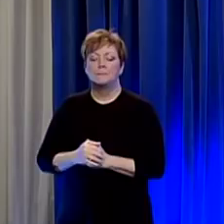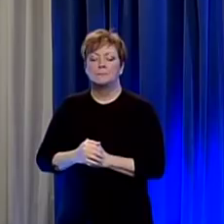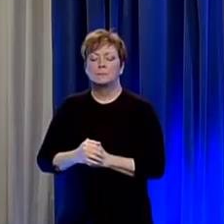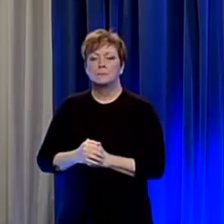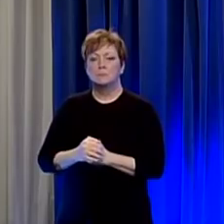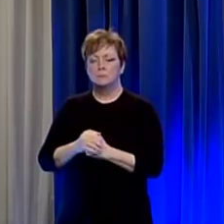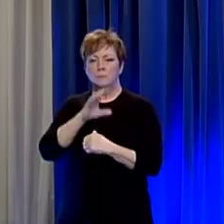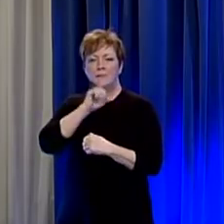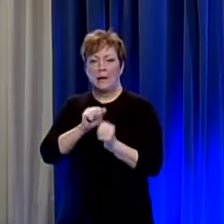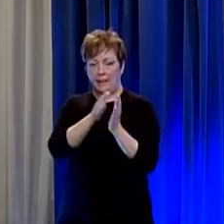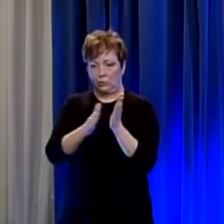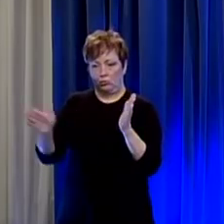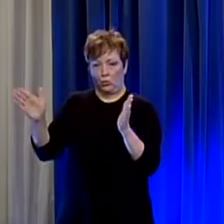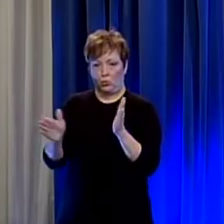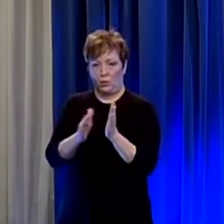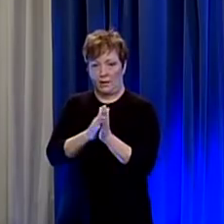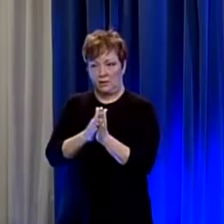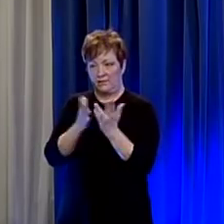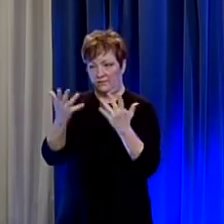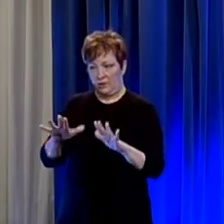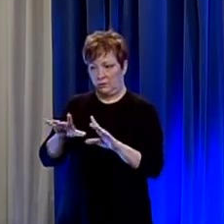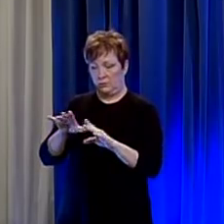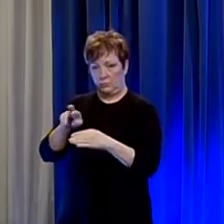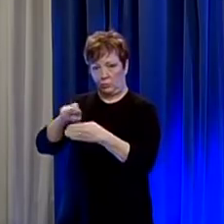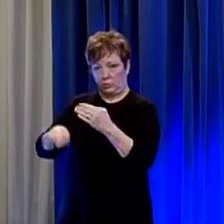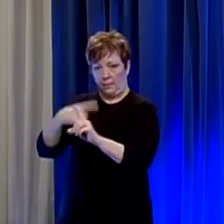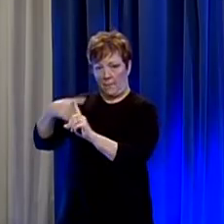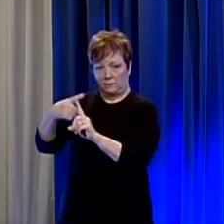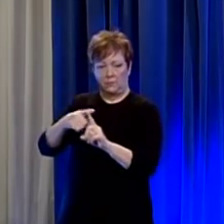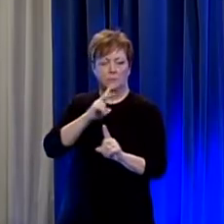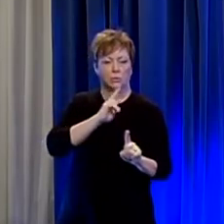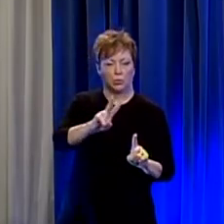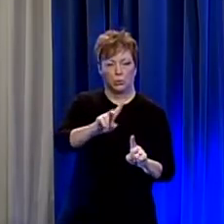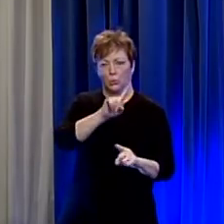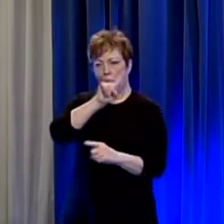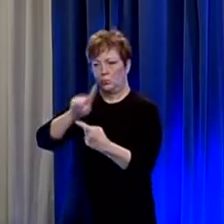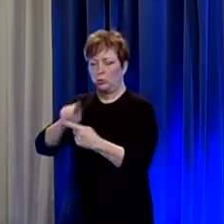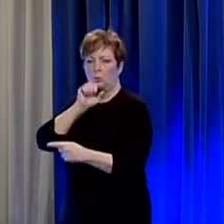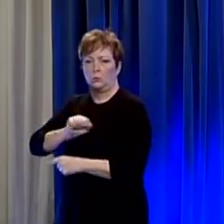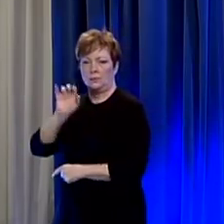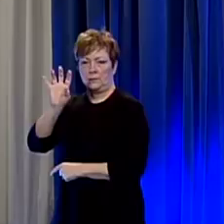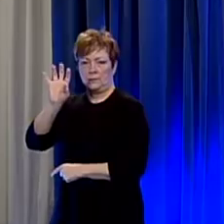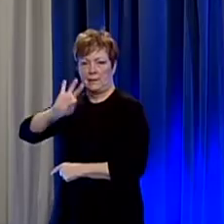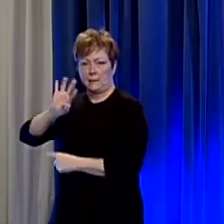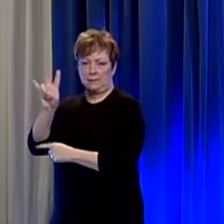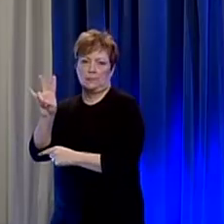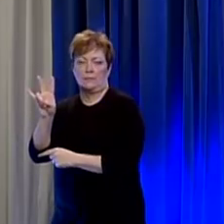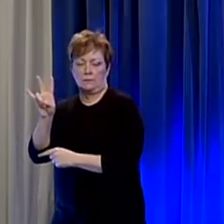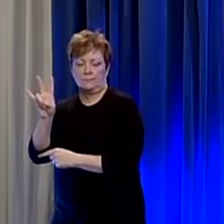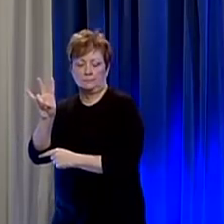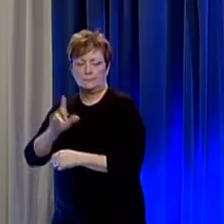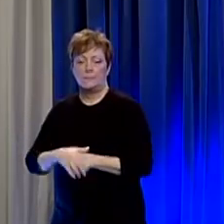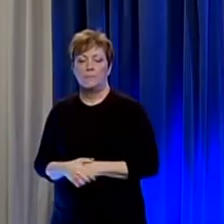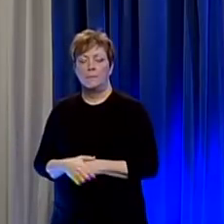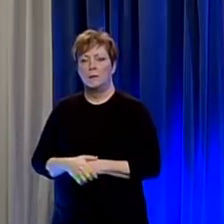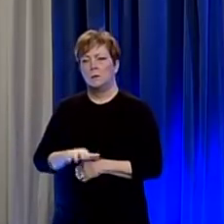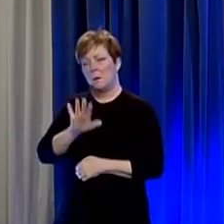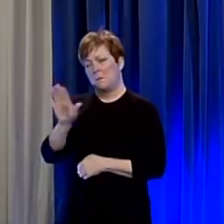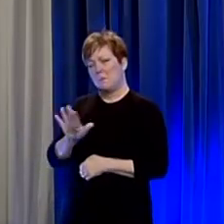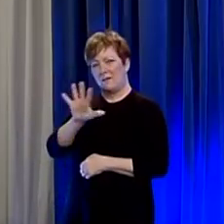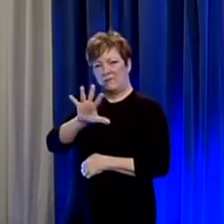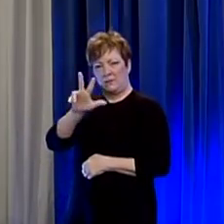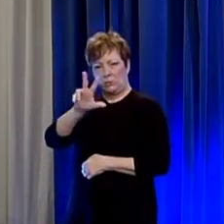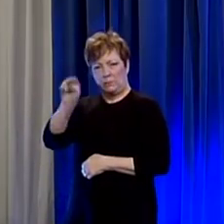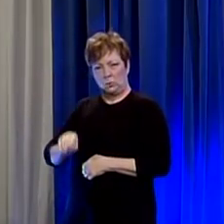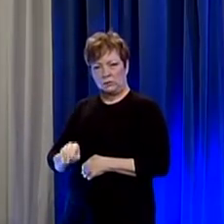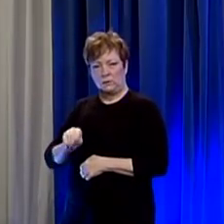age range and those who've tested positive from as young as two years of age to as old as 97 years of age about 53 percent of those